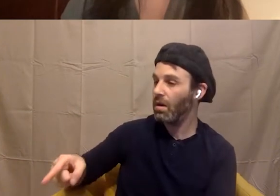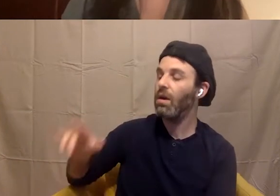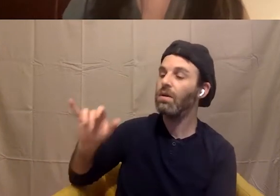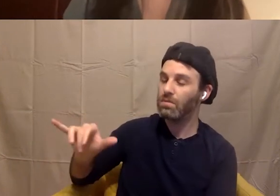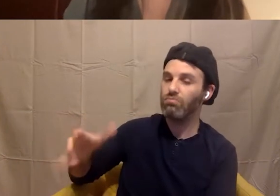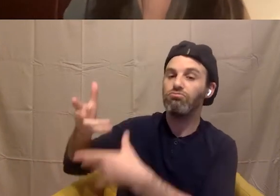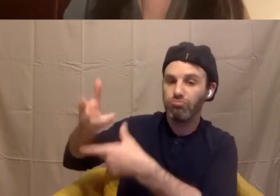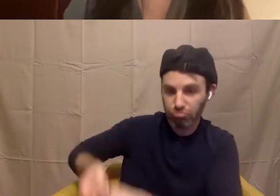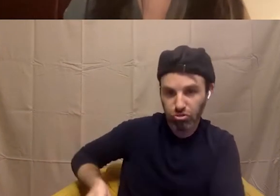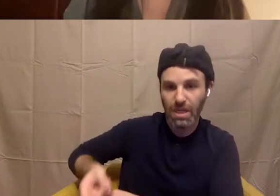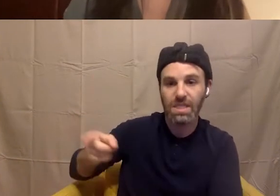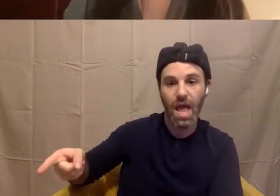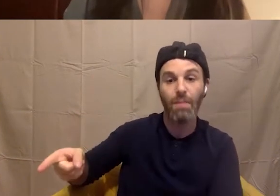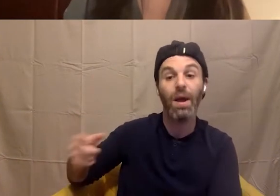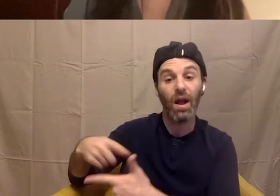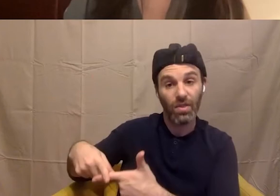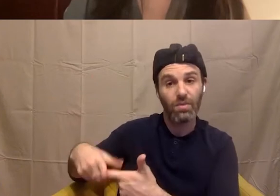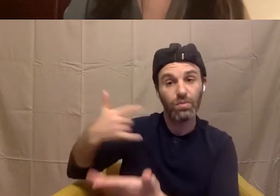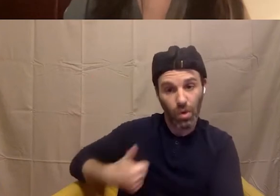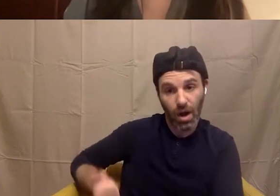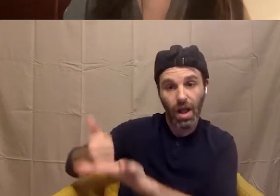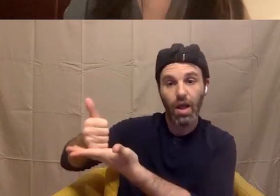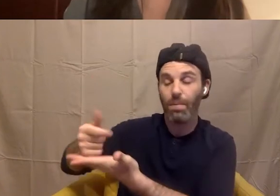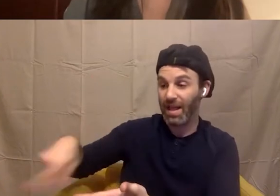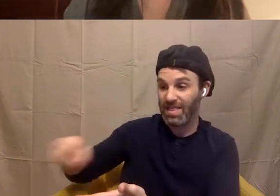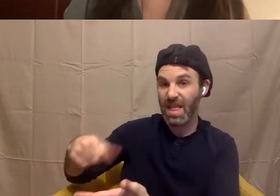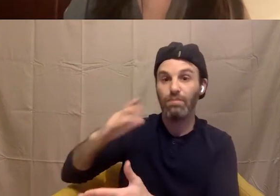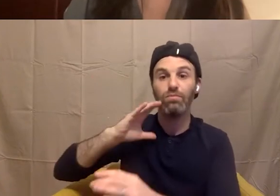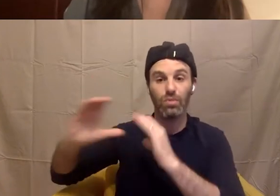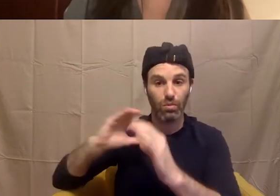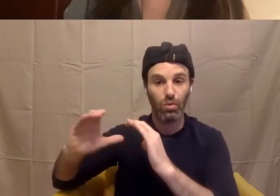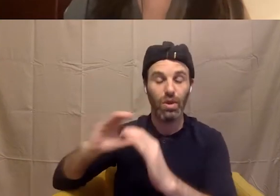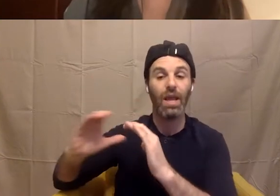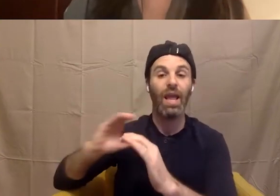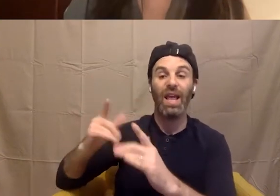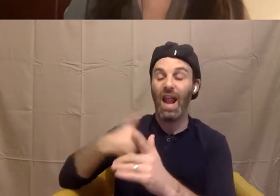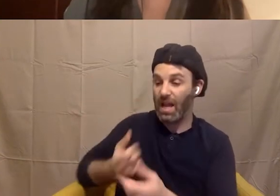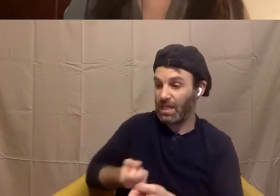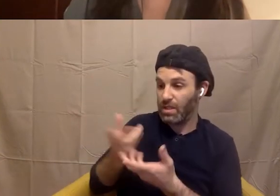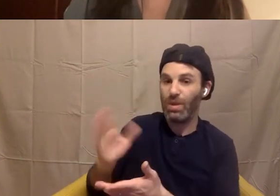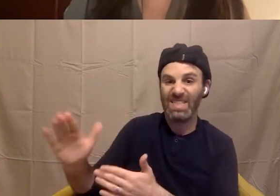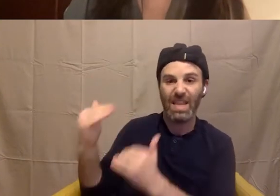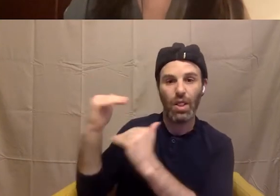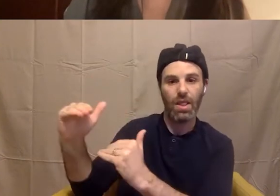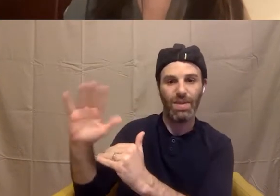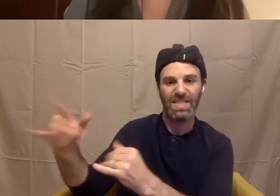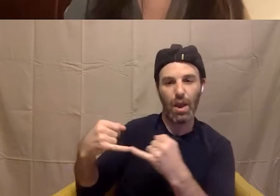and that we're helping them to communicate and express their limits and their boundaries. And then we're honoring